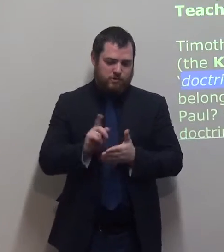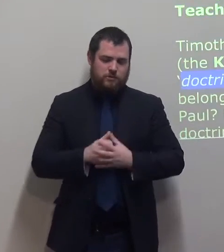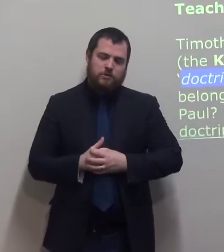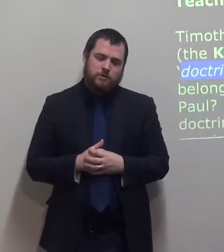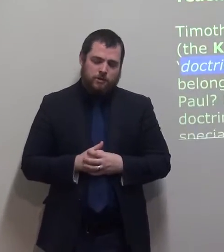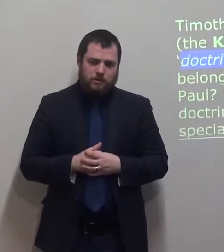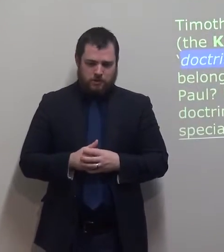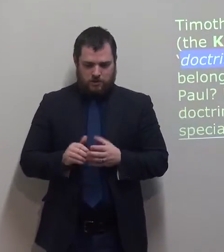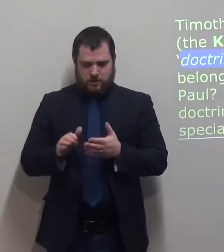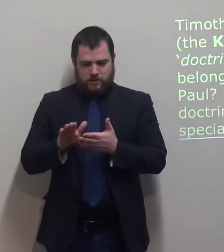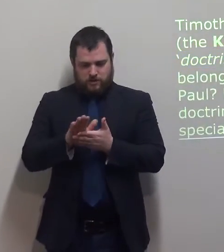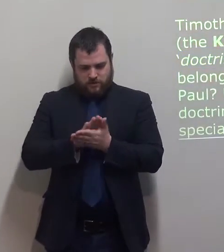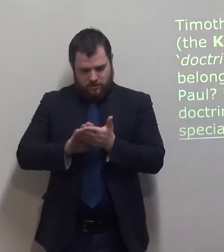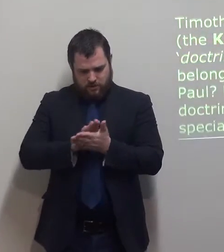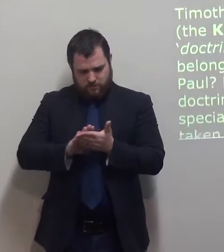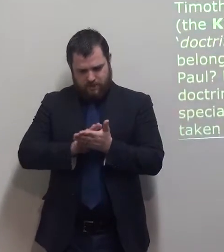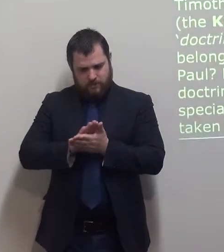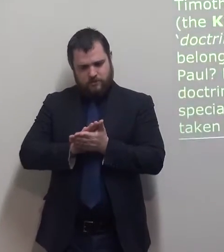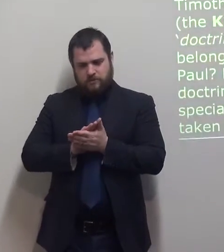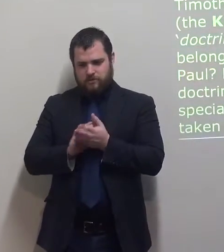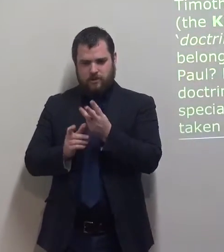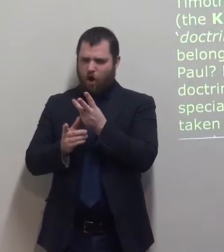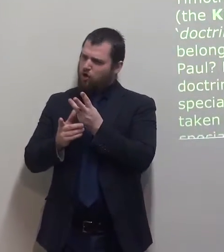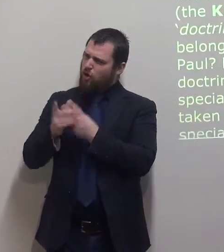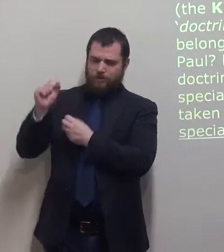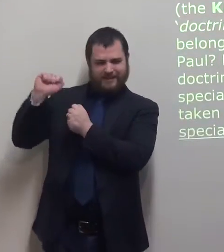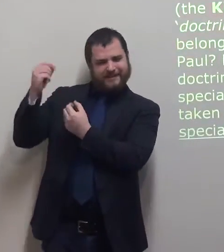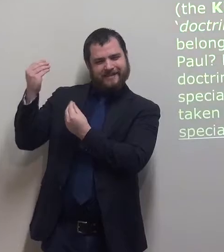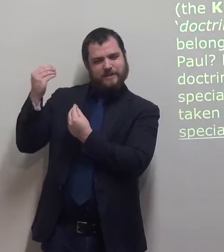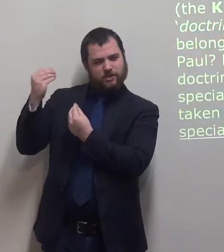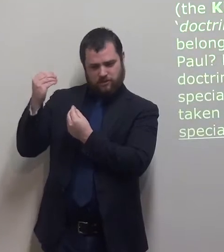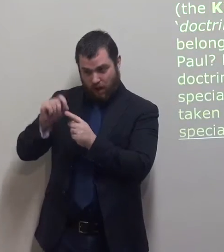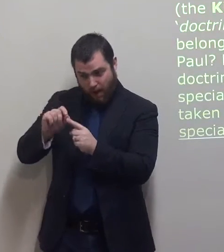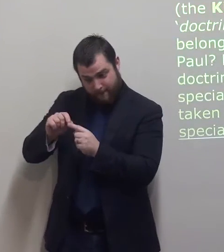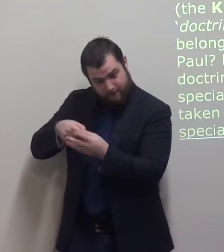belongs to Paul or King Paul Paul used the